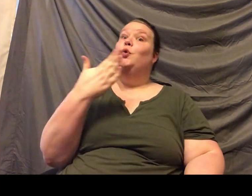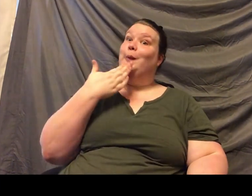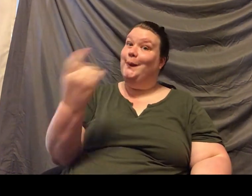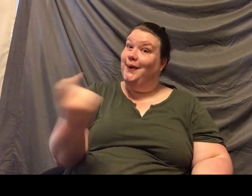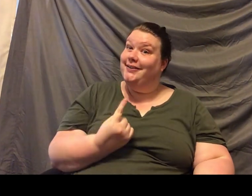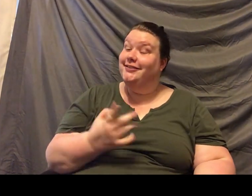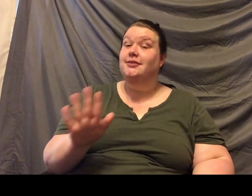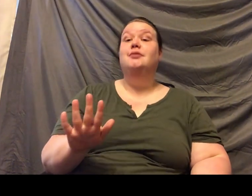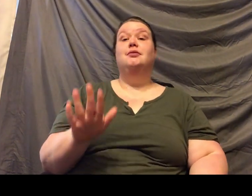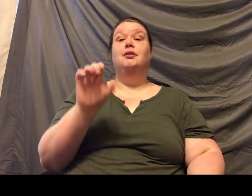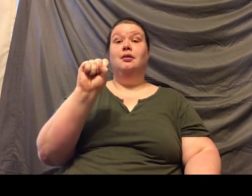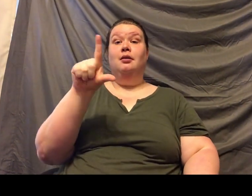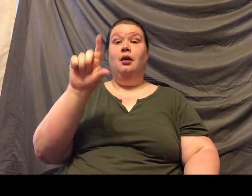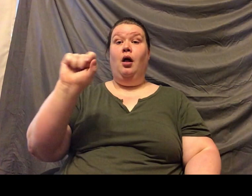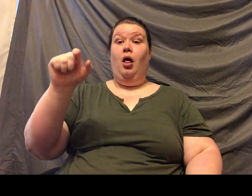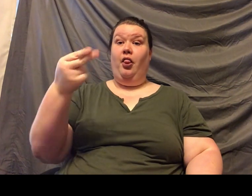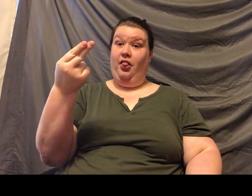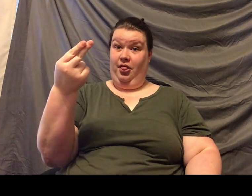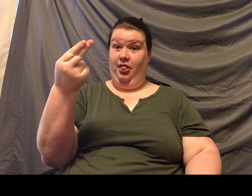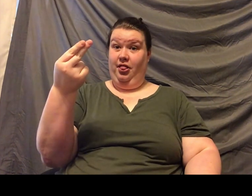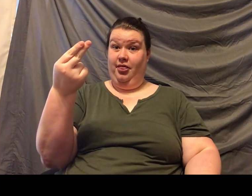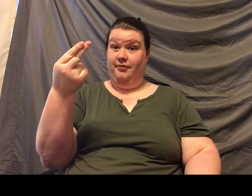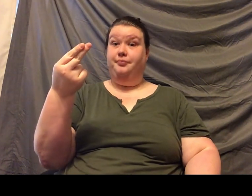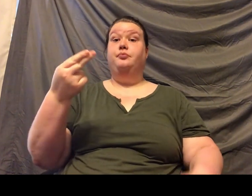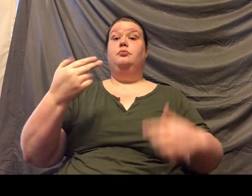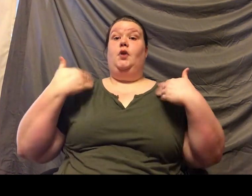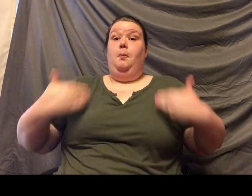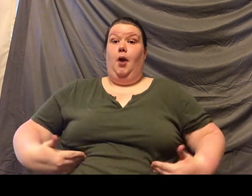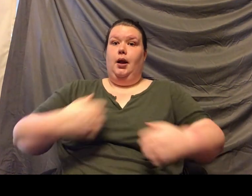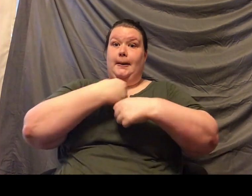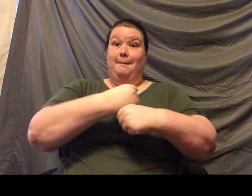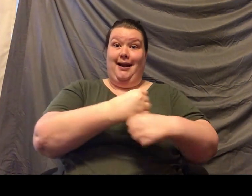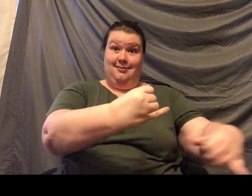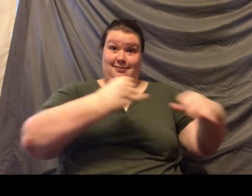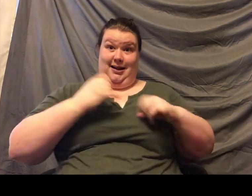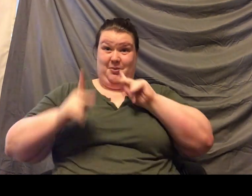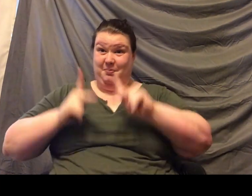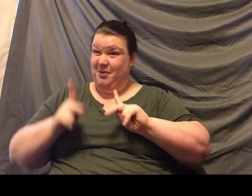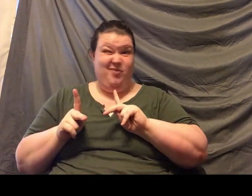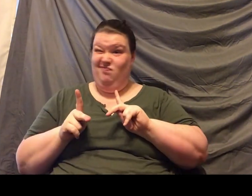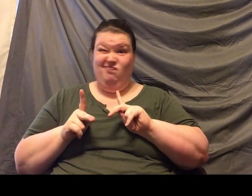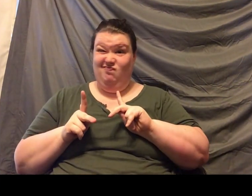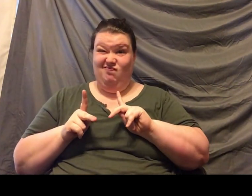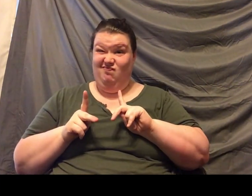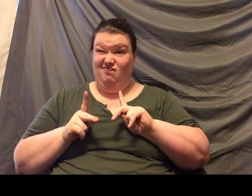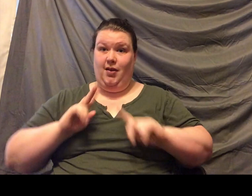question. So sloths were built to live in a tree and hang upside down their entire life. So everything about them is flipped